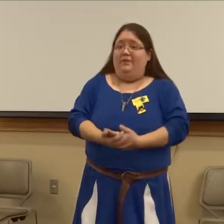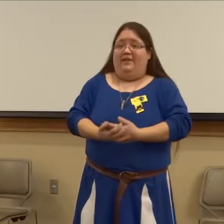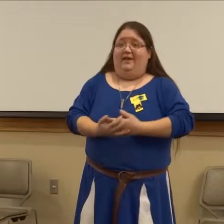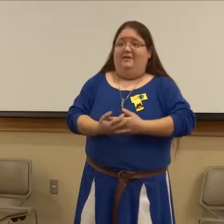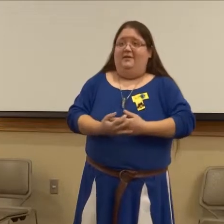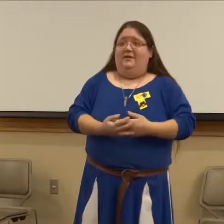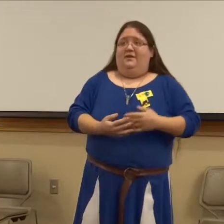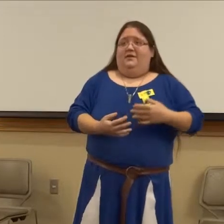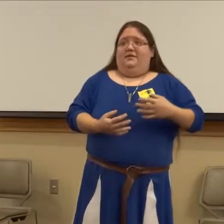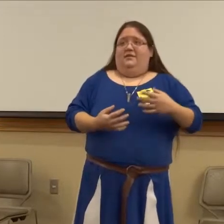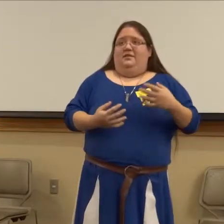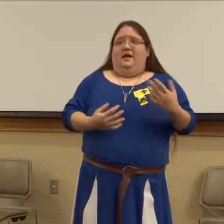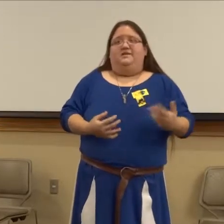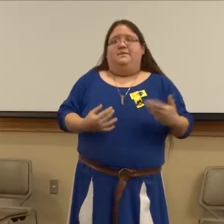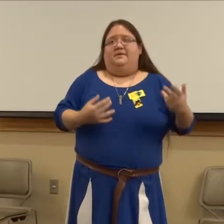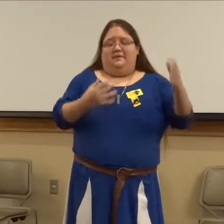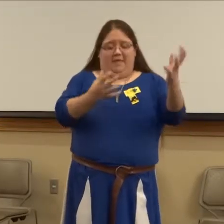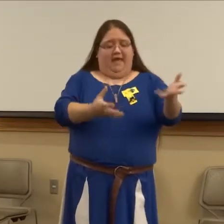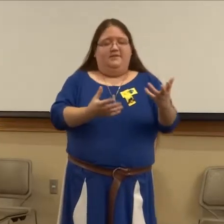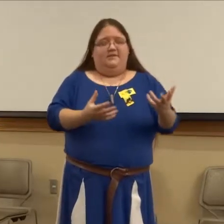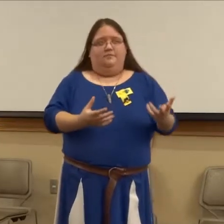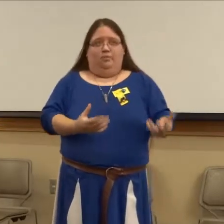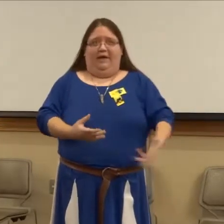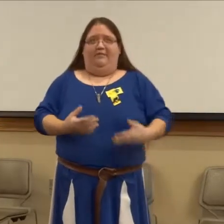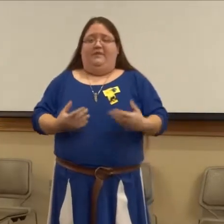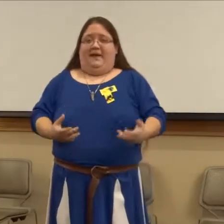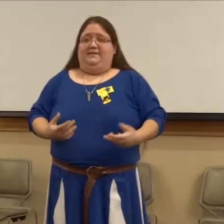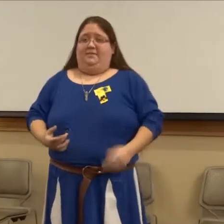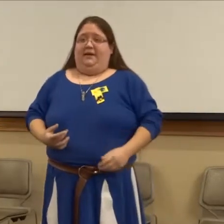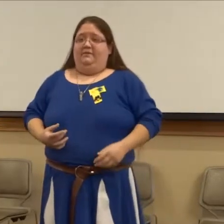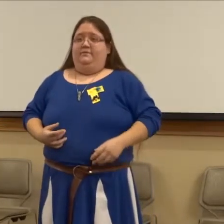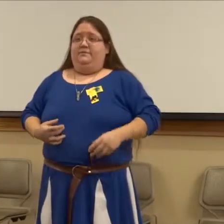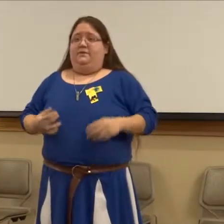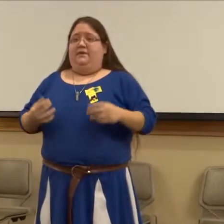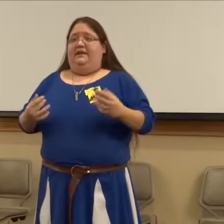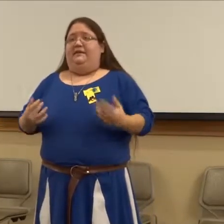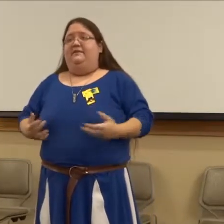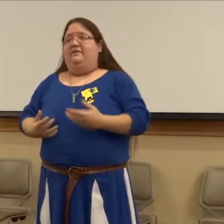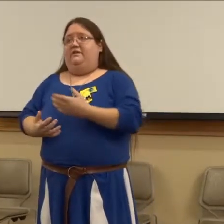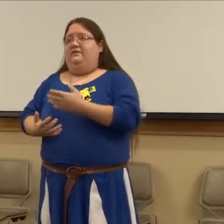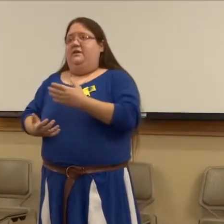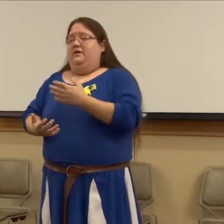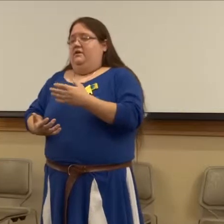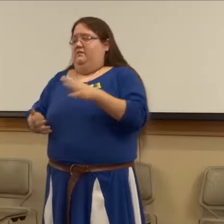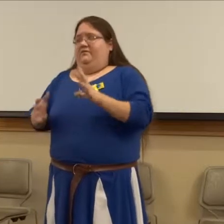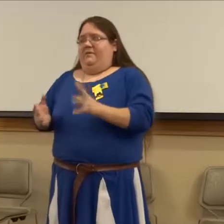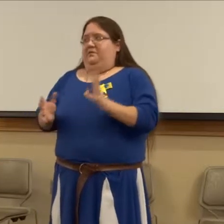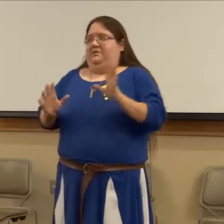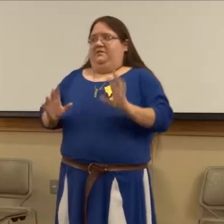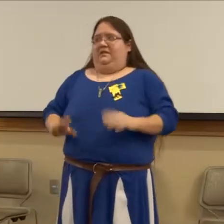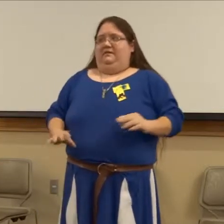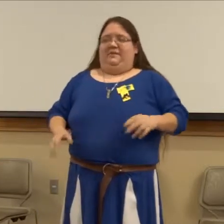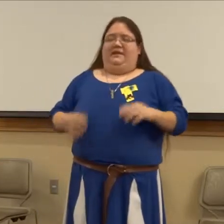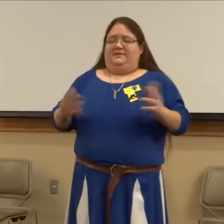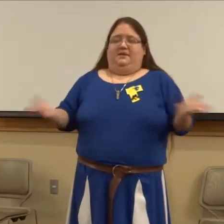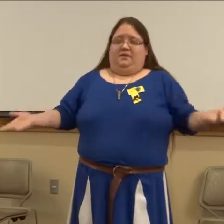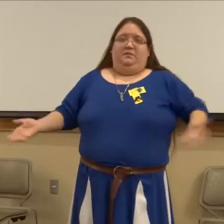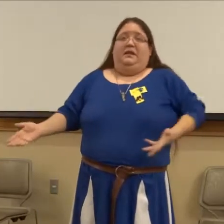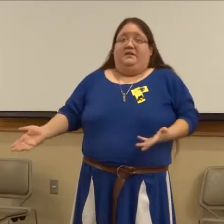then, the husband, the man's wife had passed away, so they had lived in filth, because, you know, clearly